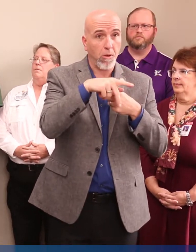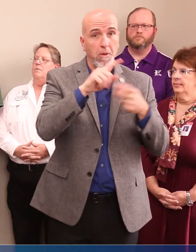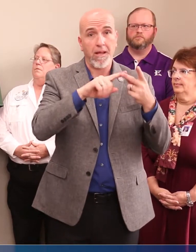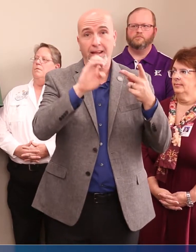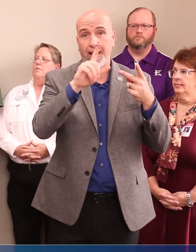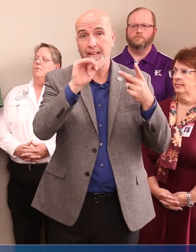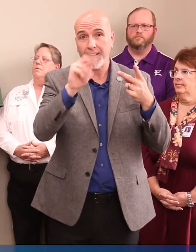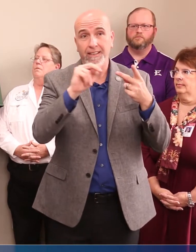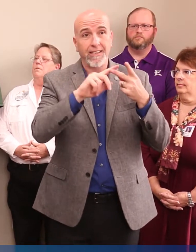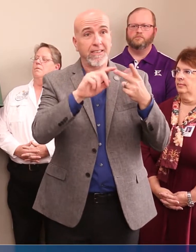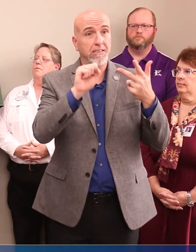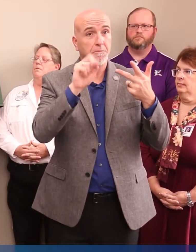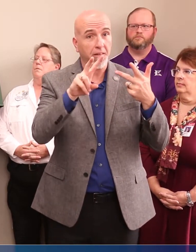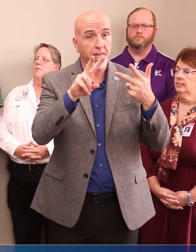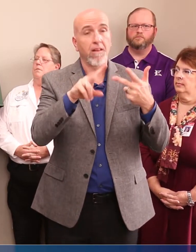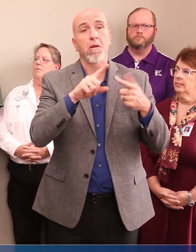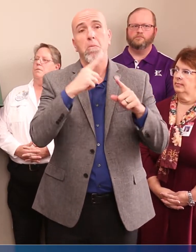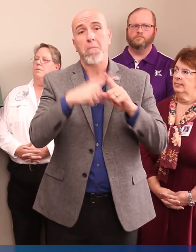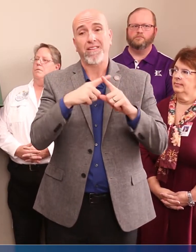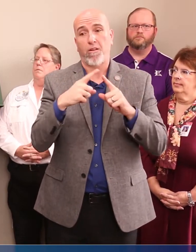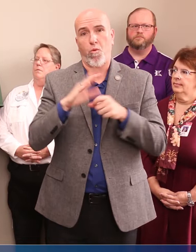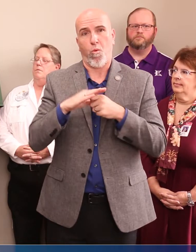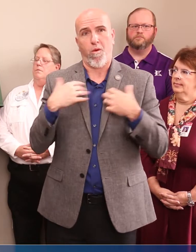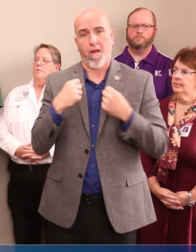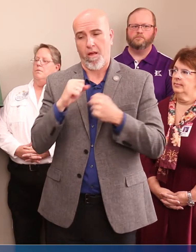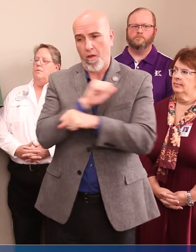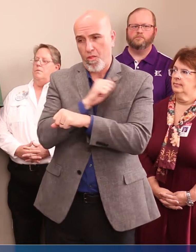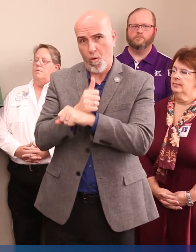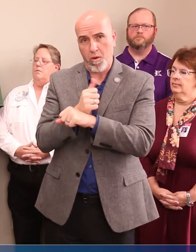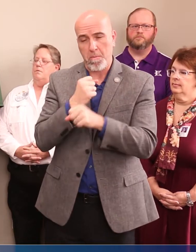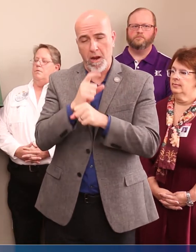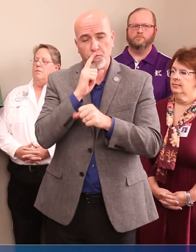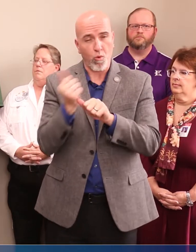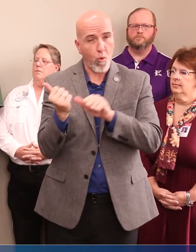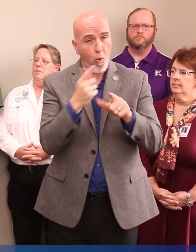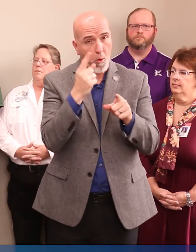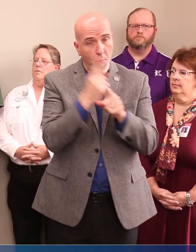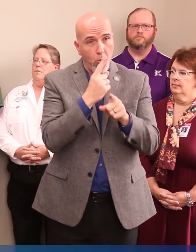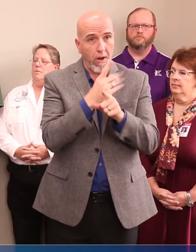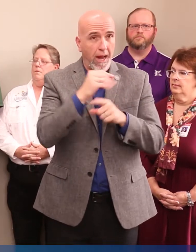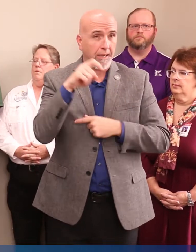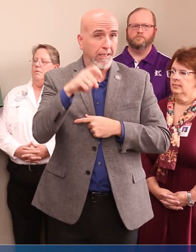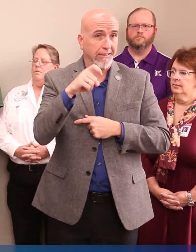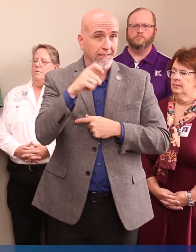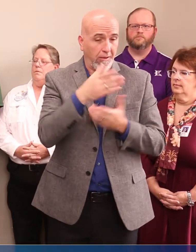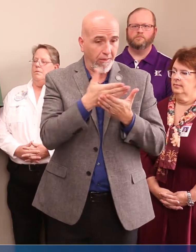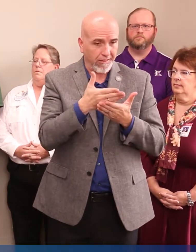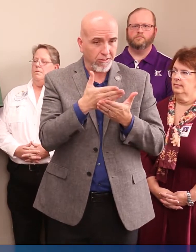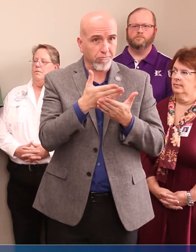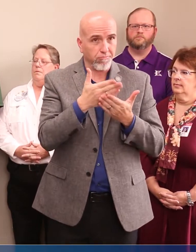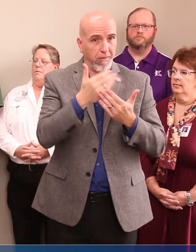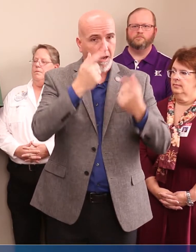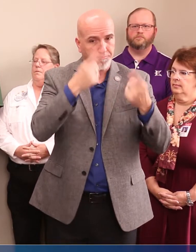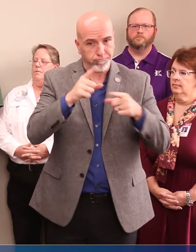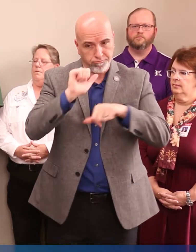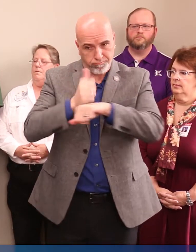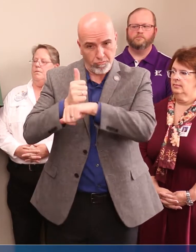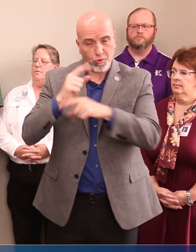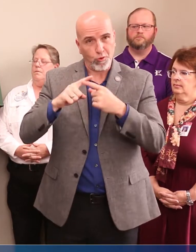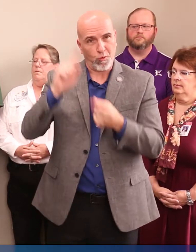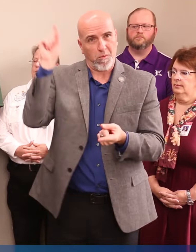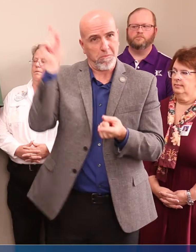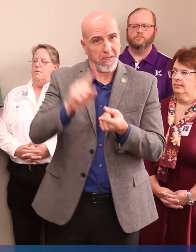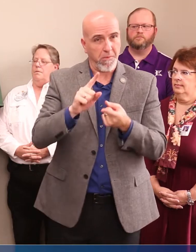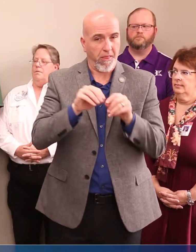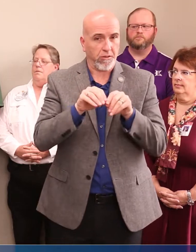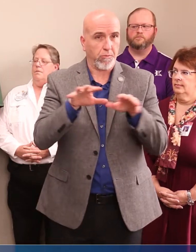Smithfield, as well as local health authority, to see that all appropriate and necessary measures are taken to limit the spread of